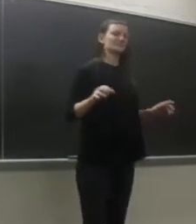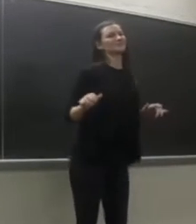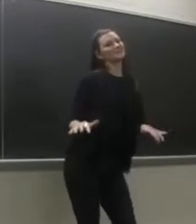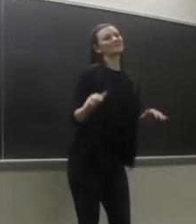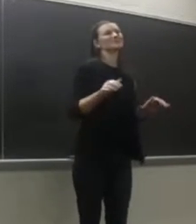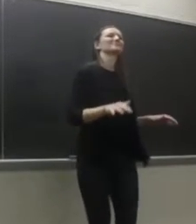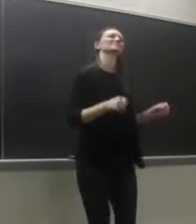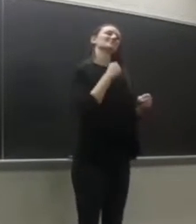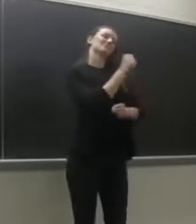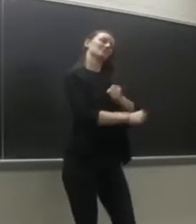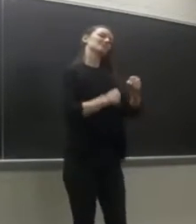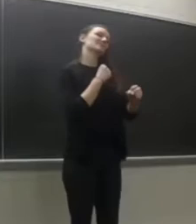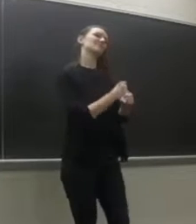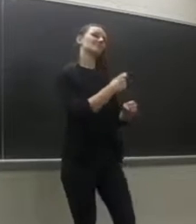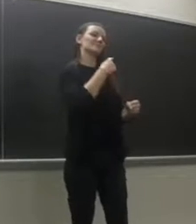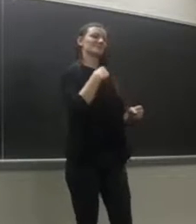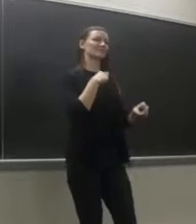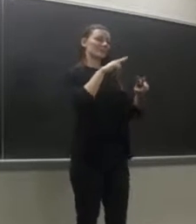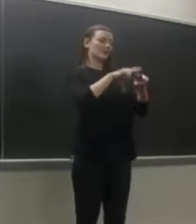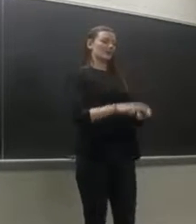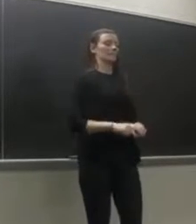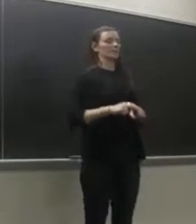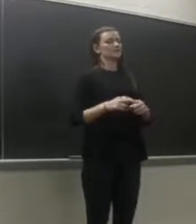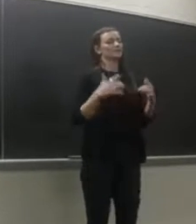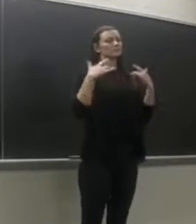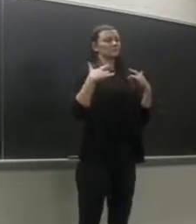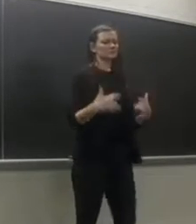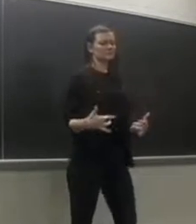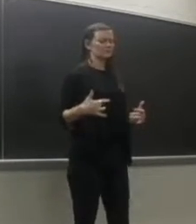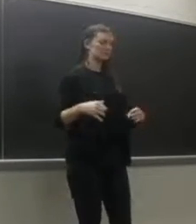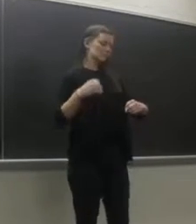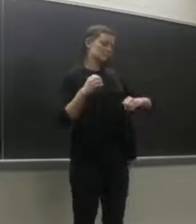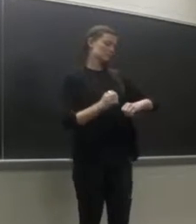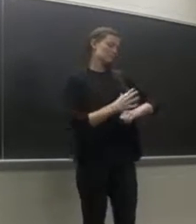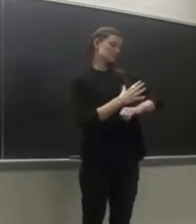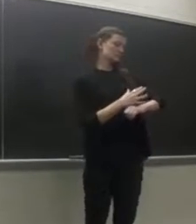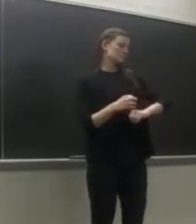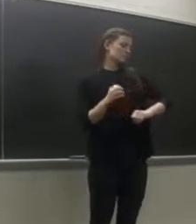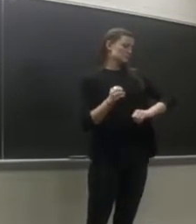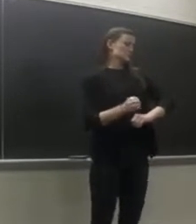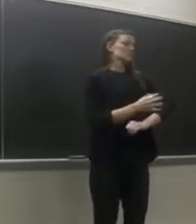Now I've been sitting on this abandoned beach for years